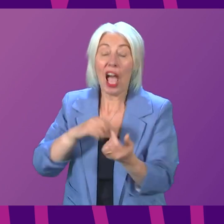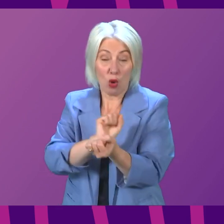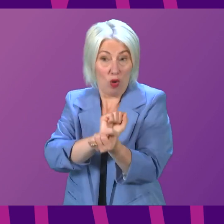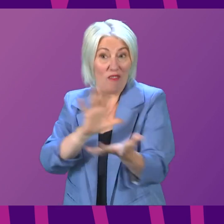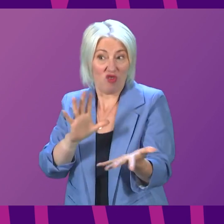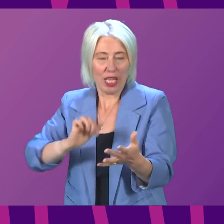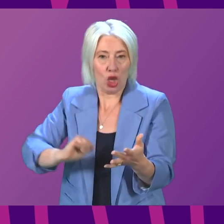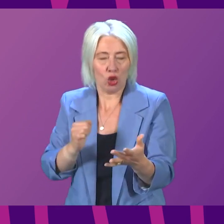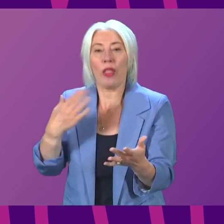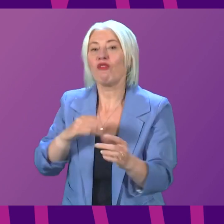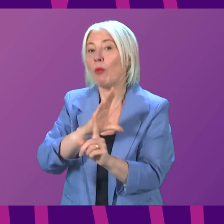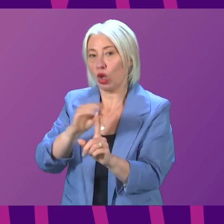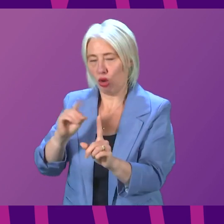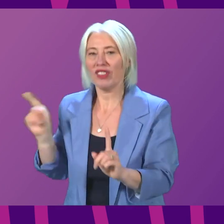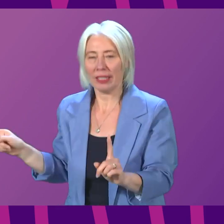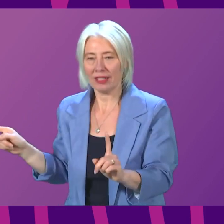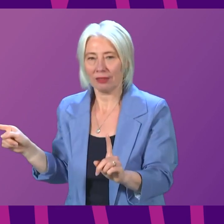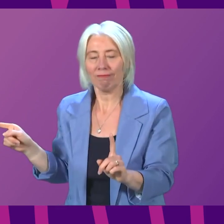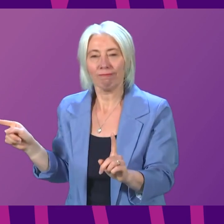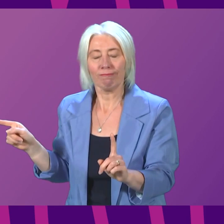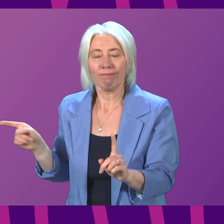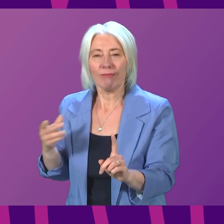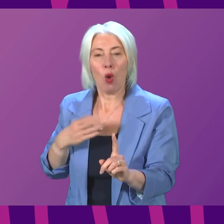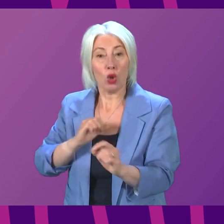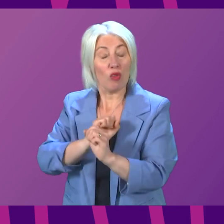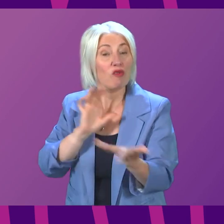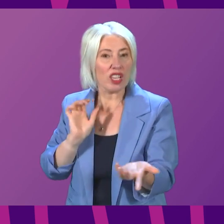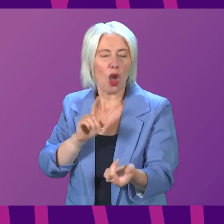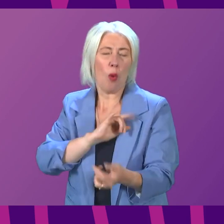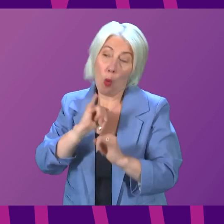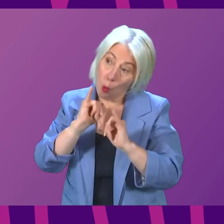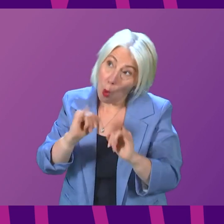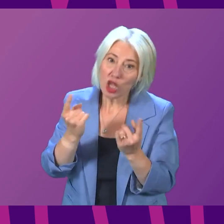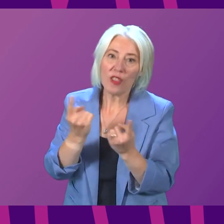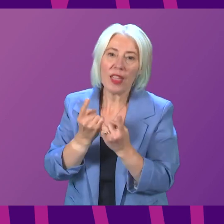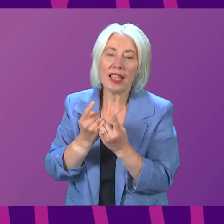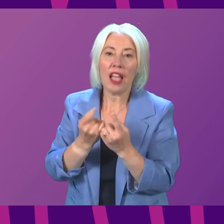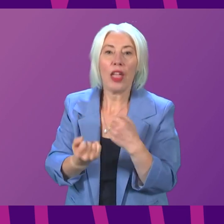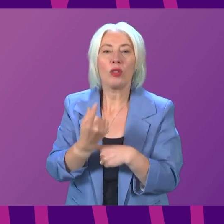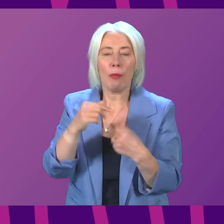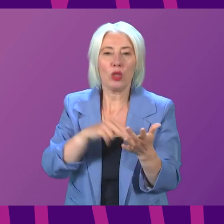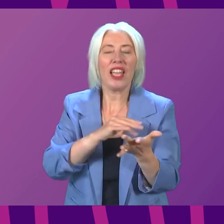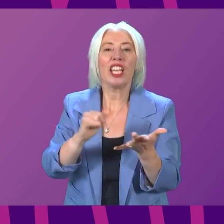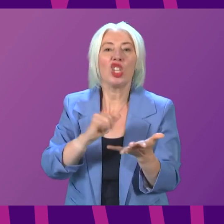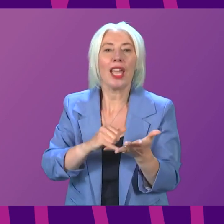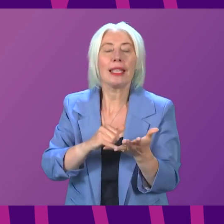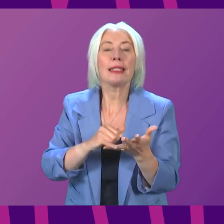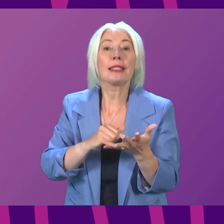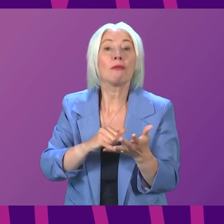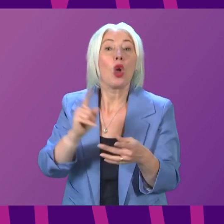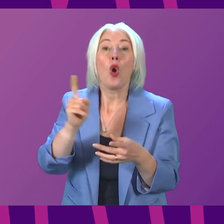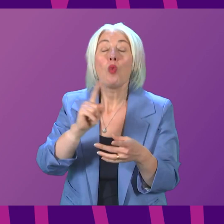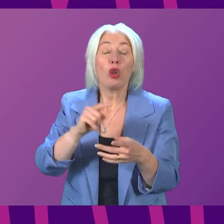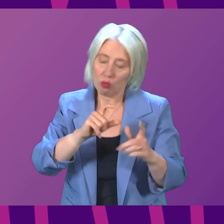from the Conservatives, presiding officer, because the worst thing that could ever happen to our NHS is